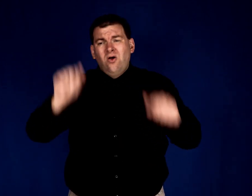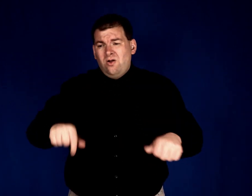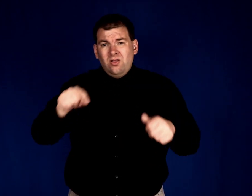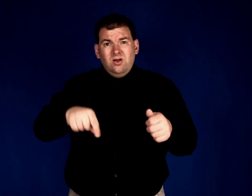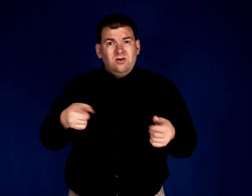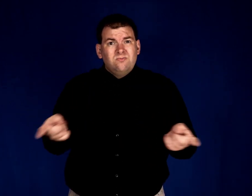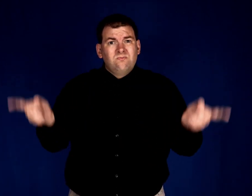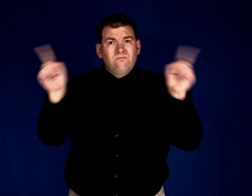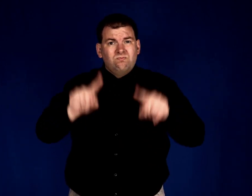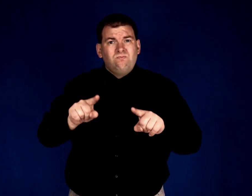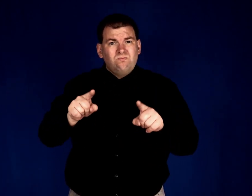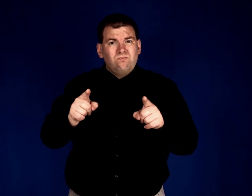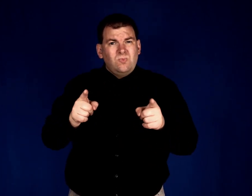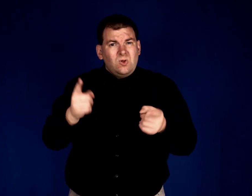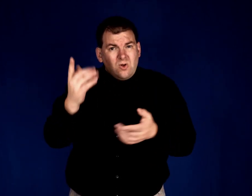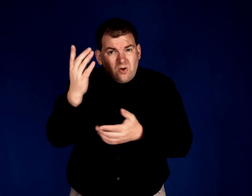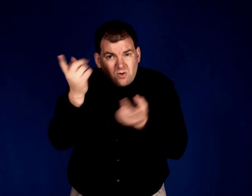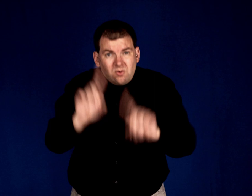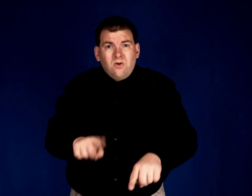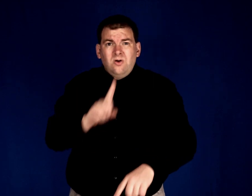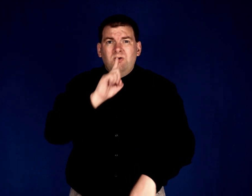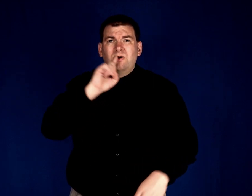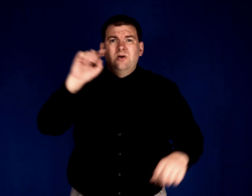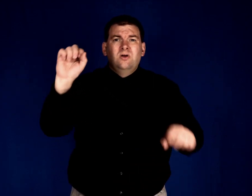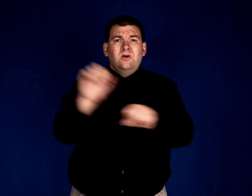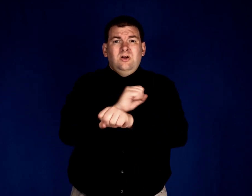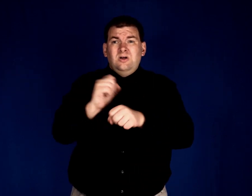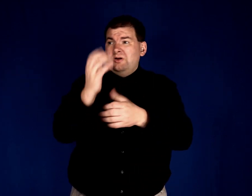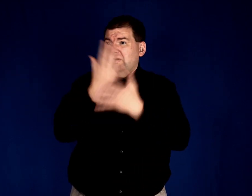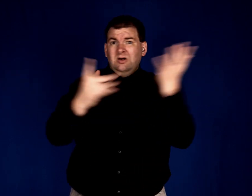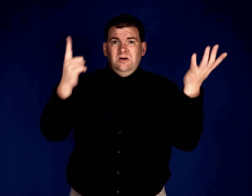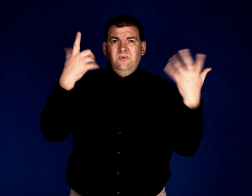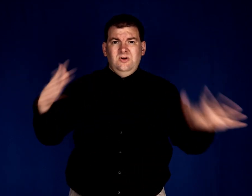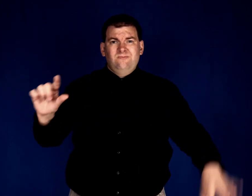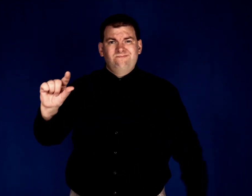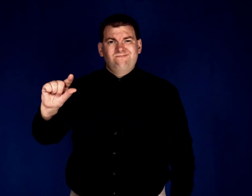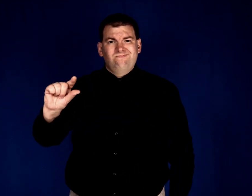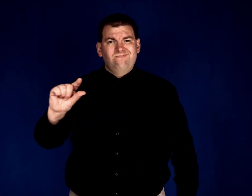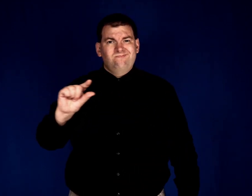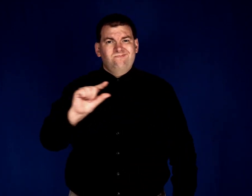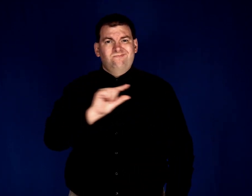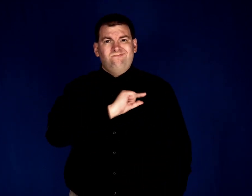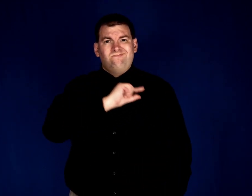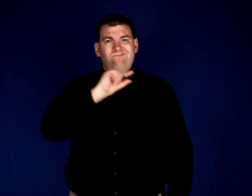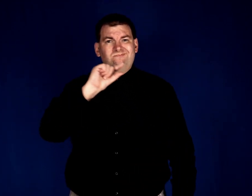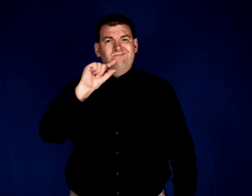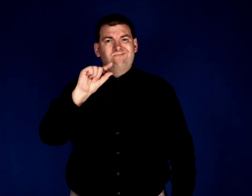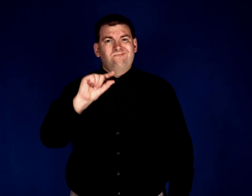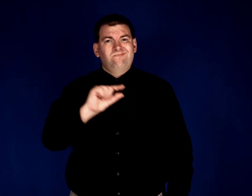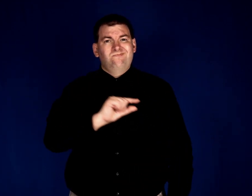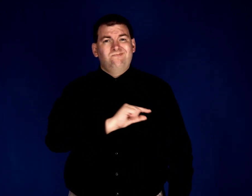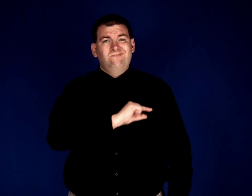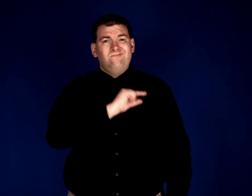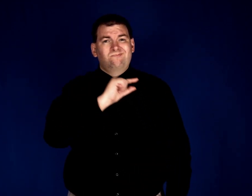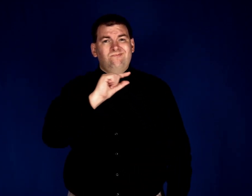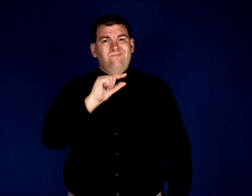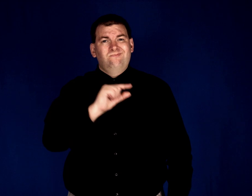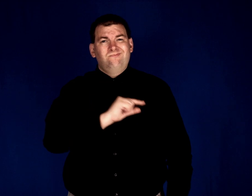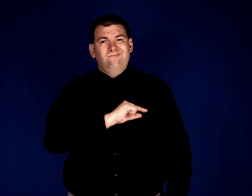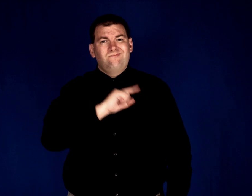this be That someone so guilty Had